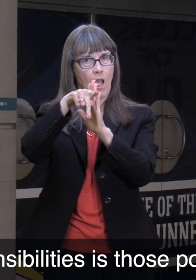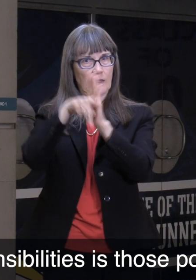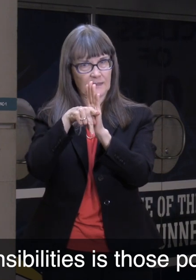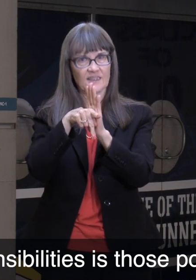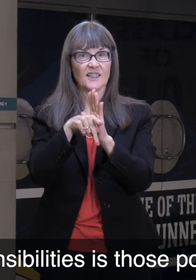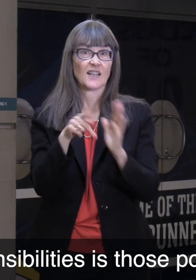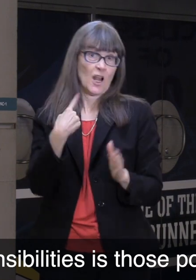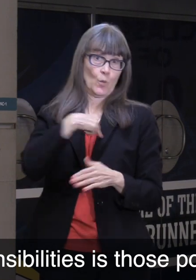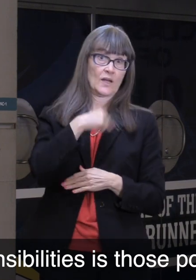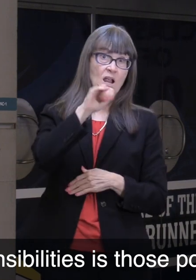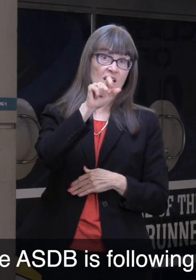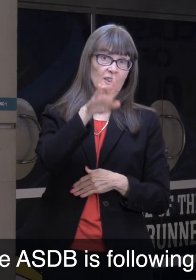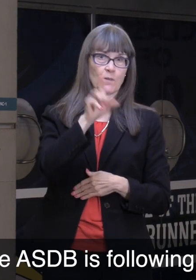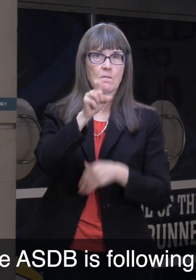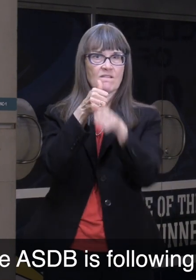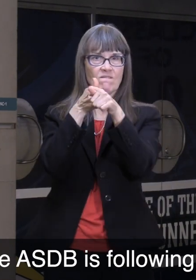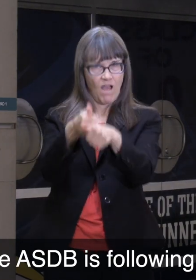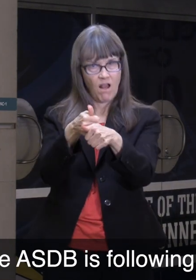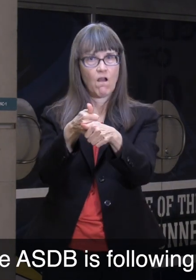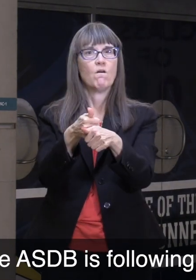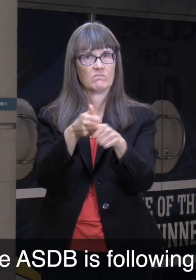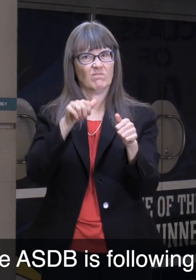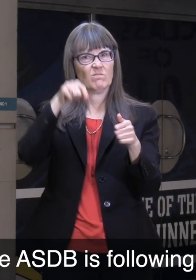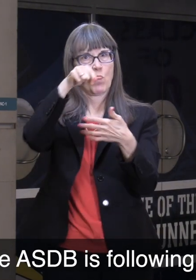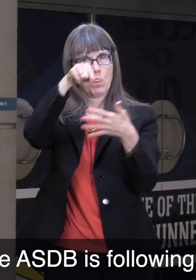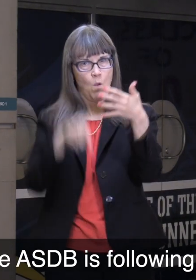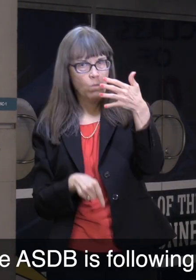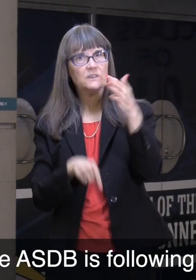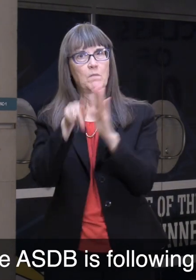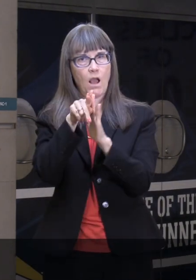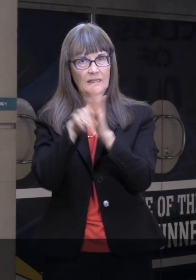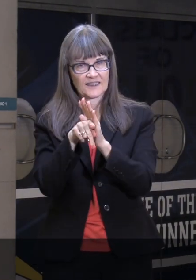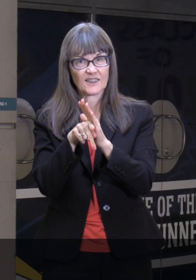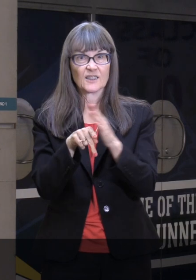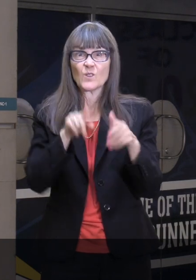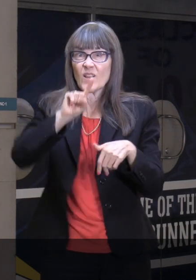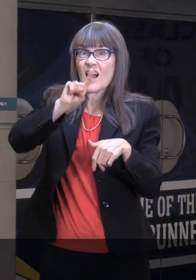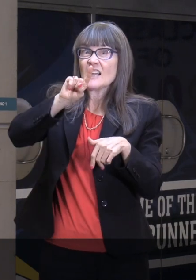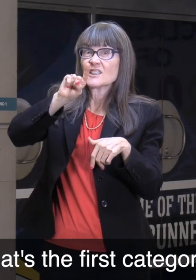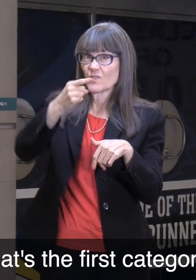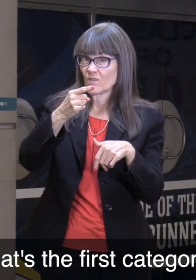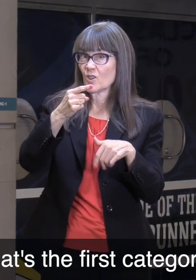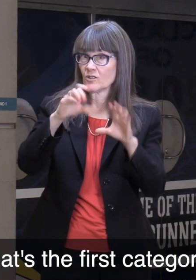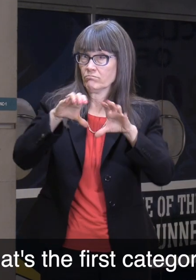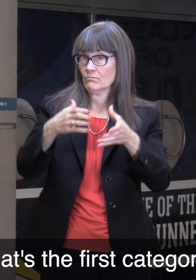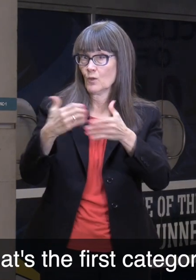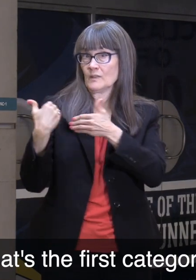is those policies and making sure that ASDB is following those policies. So that's that first category.